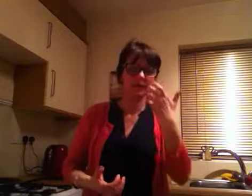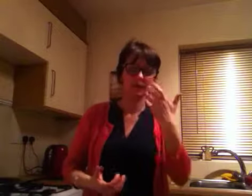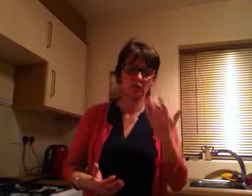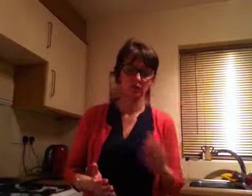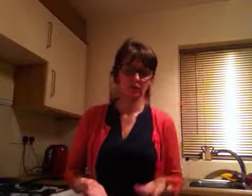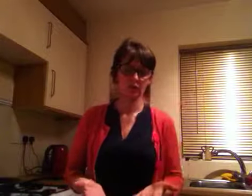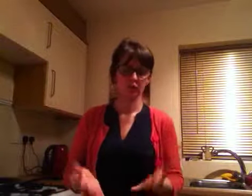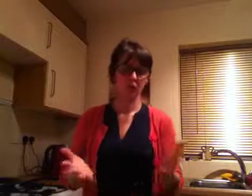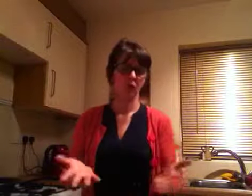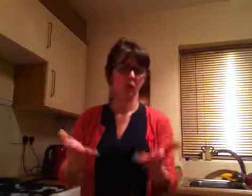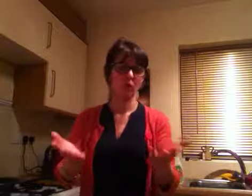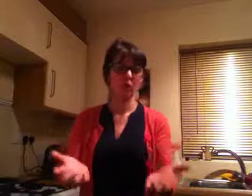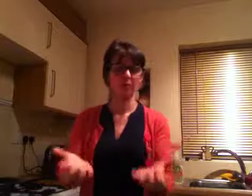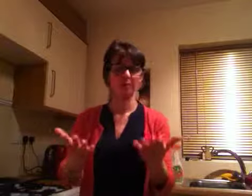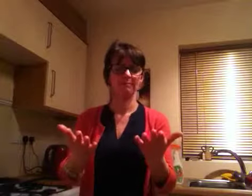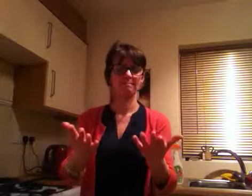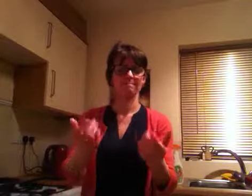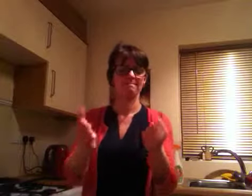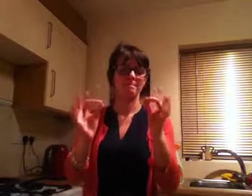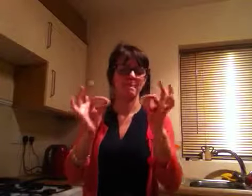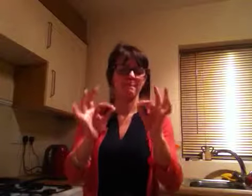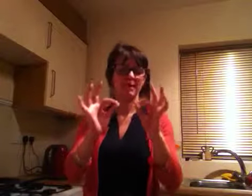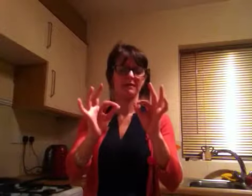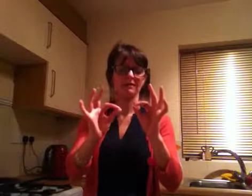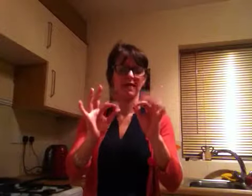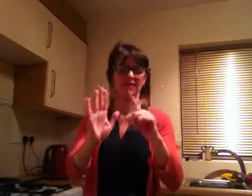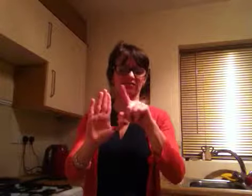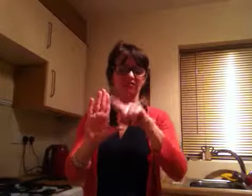her chosen brand of coffee and biscuits displayed for her.